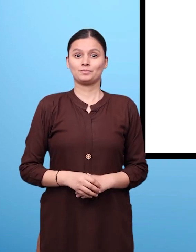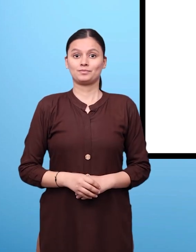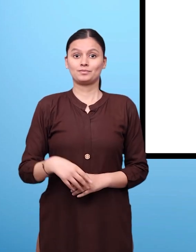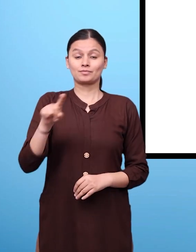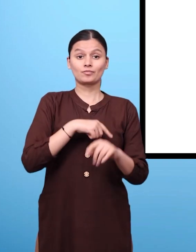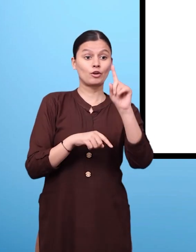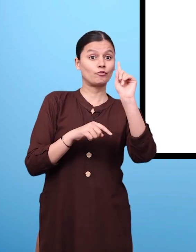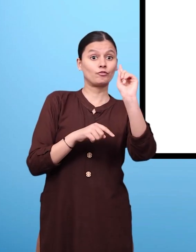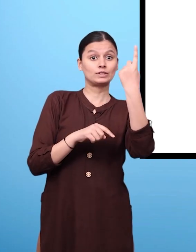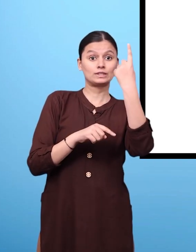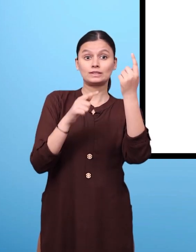no corners.